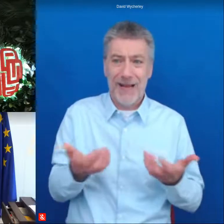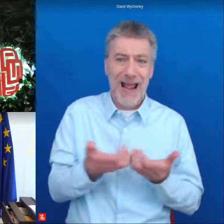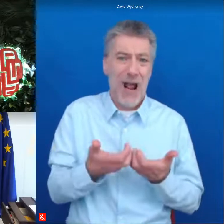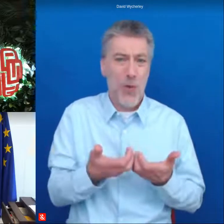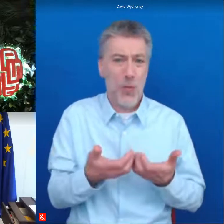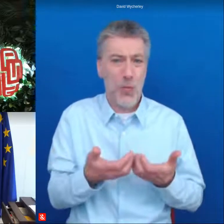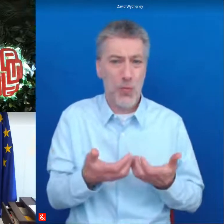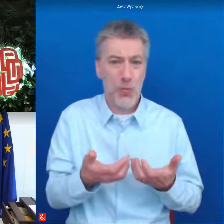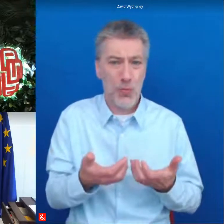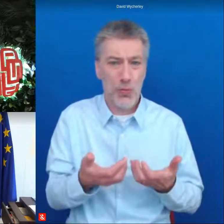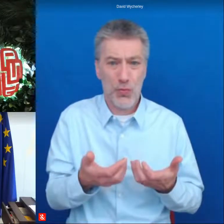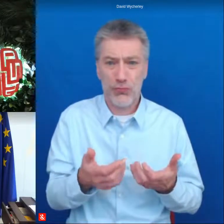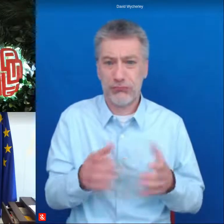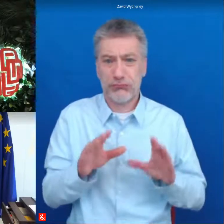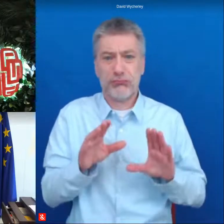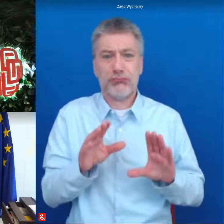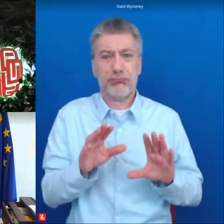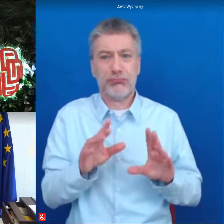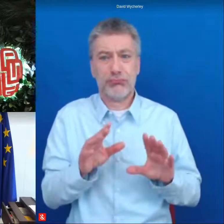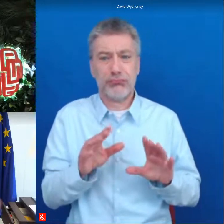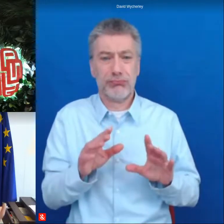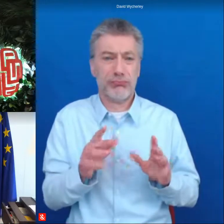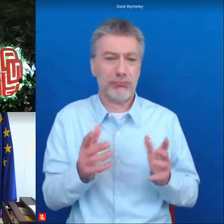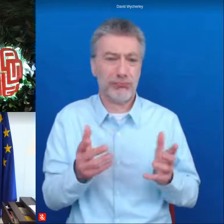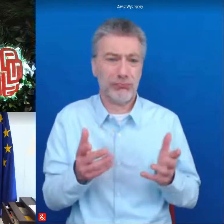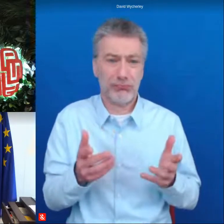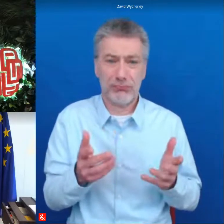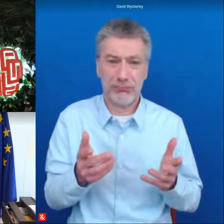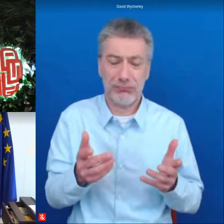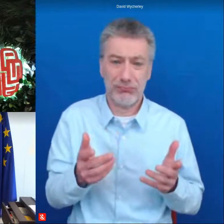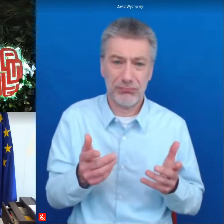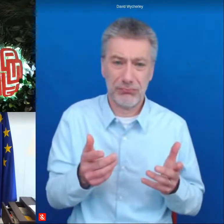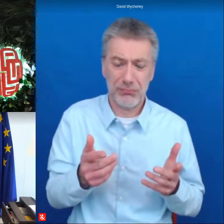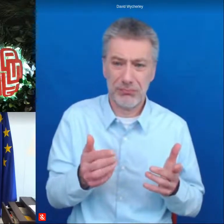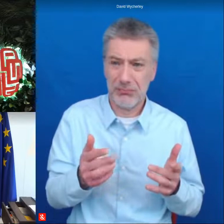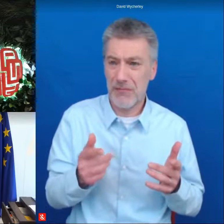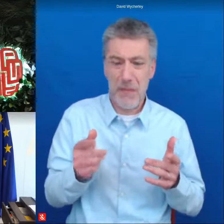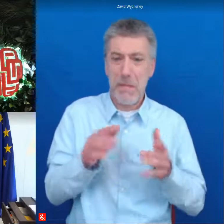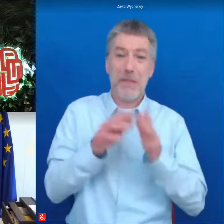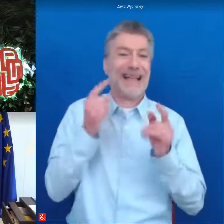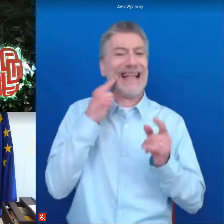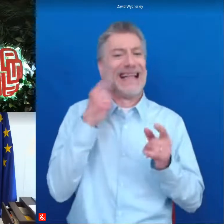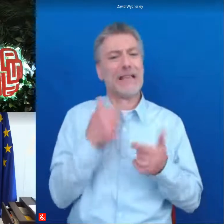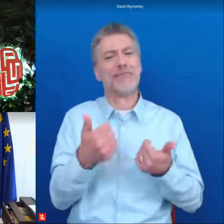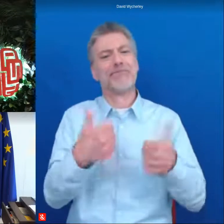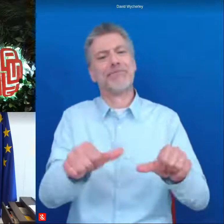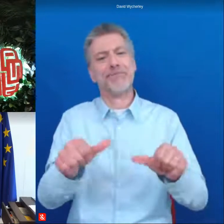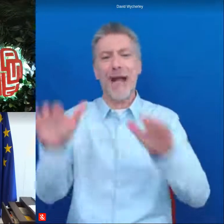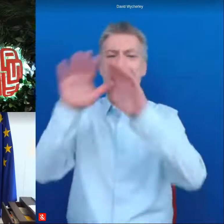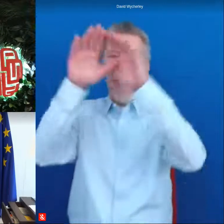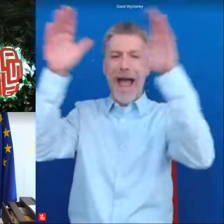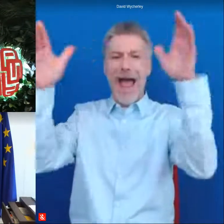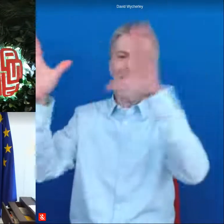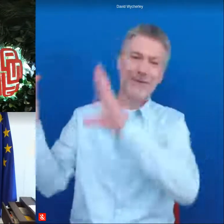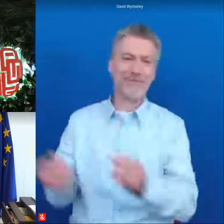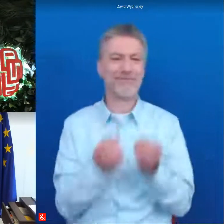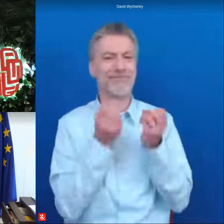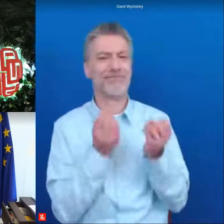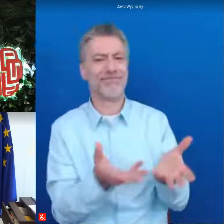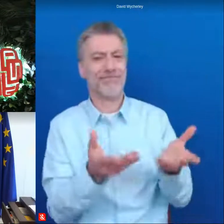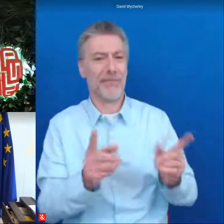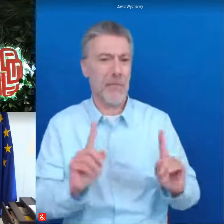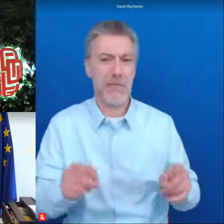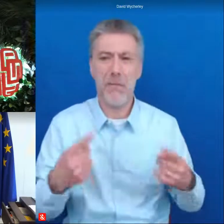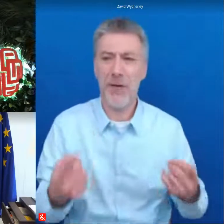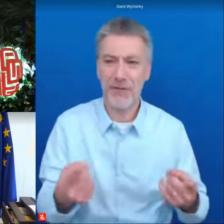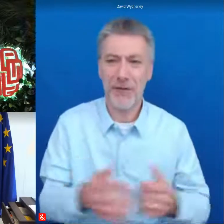and and promises uh i mean uh heaven on earth so what is to be done somewhere